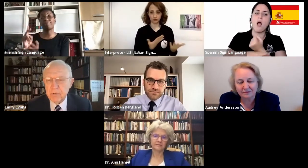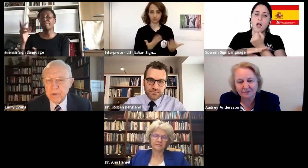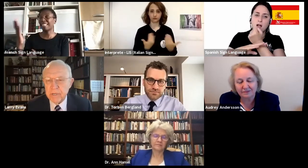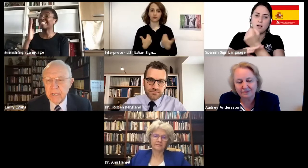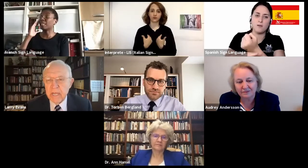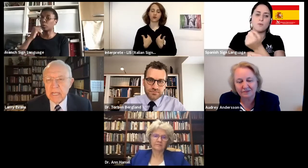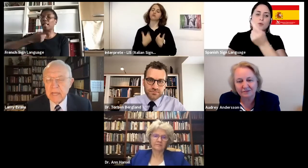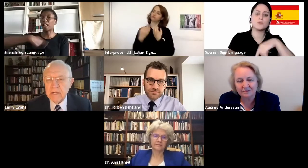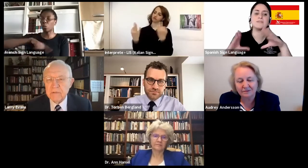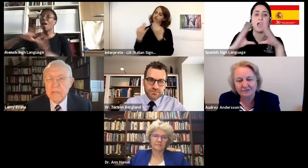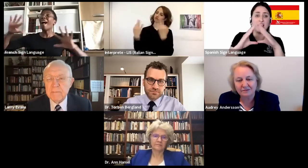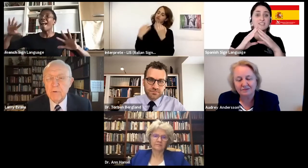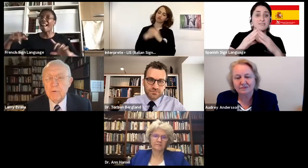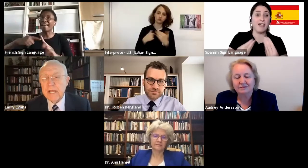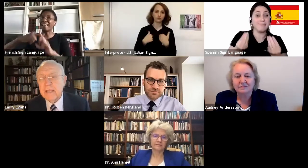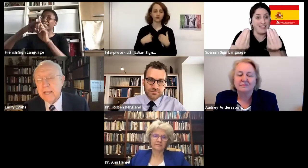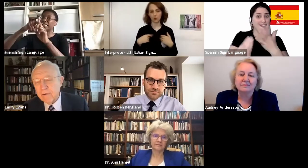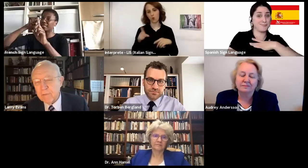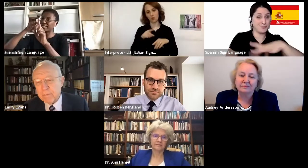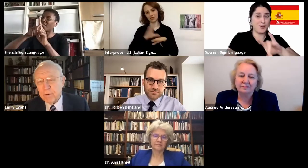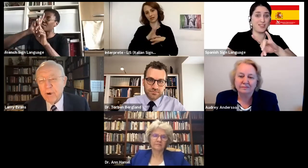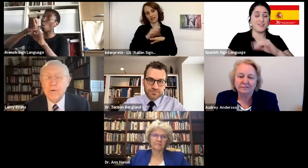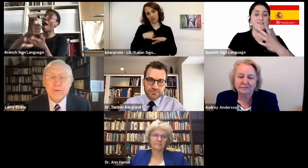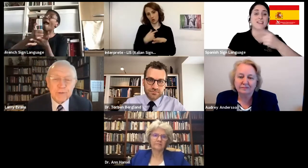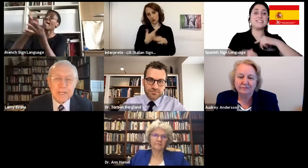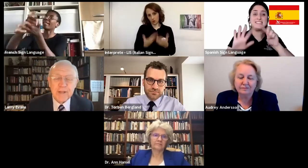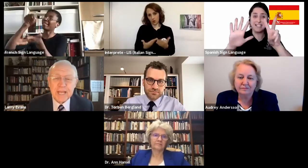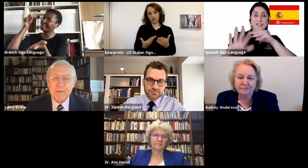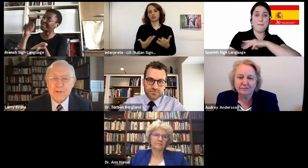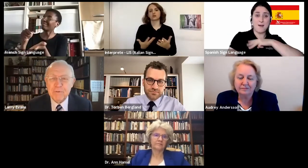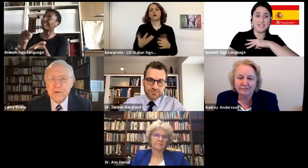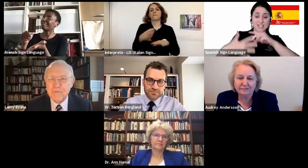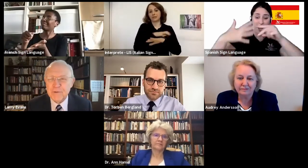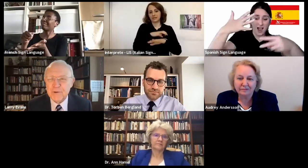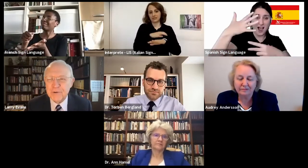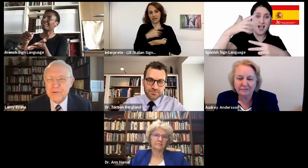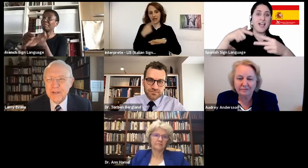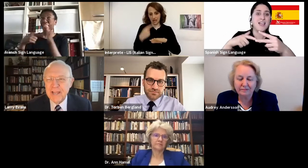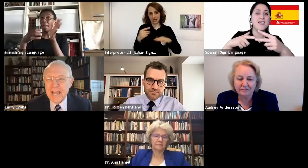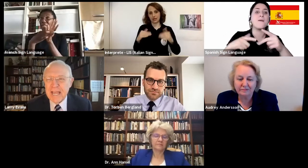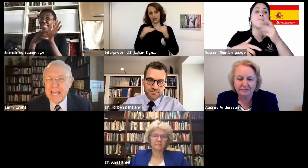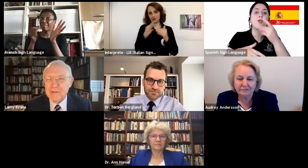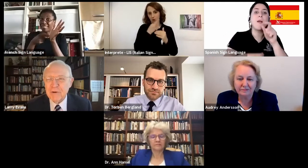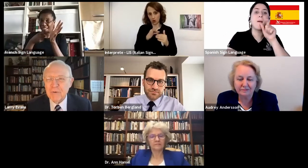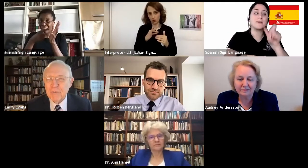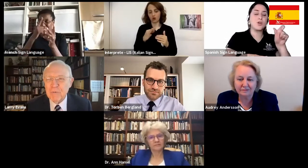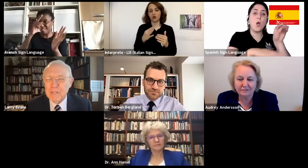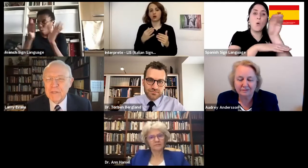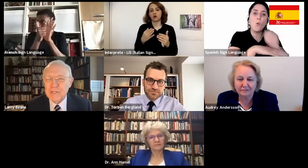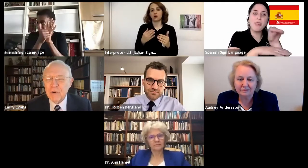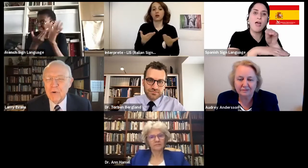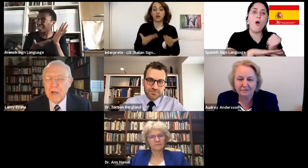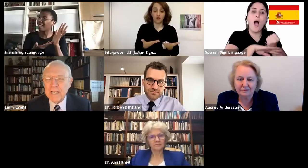support. And that is people who take care of people also need to have the support of the church. And so